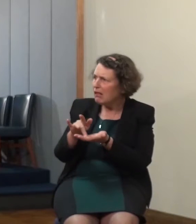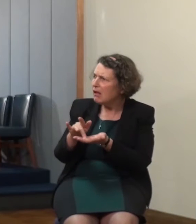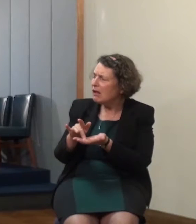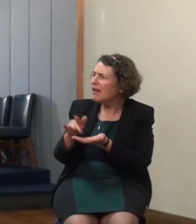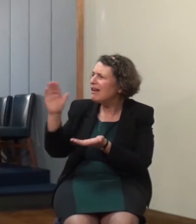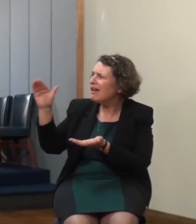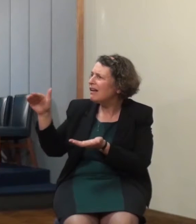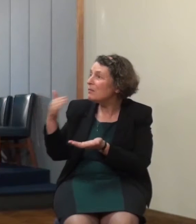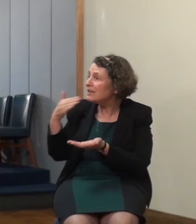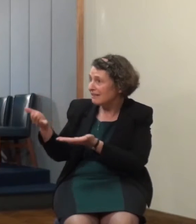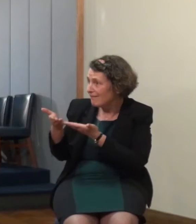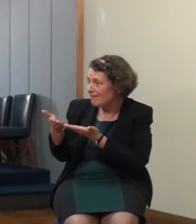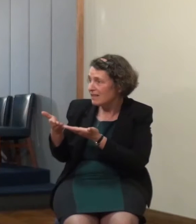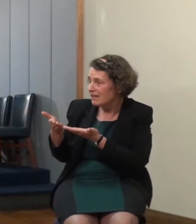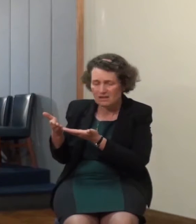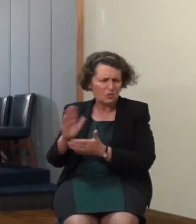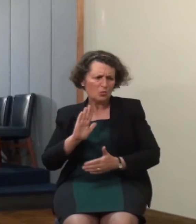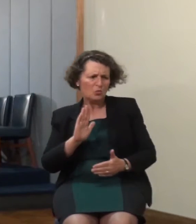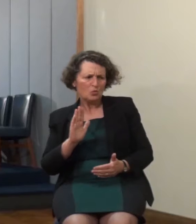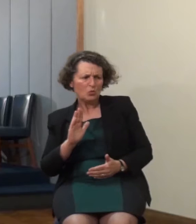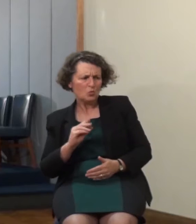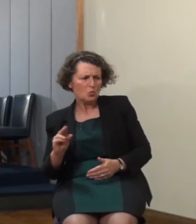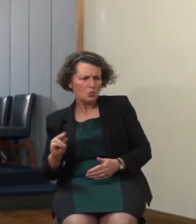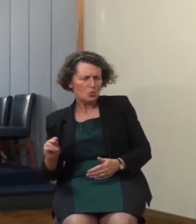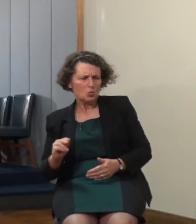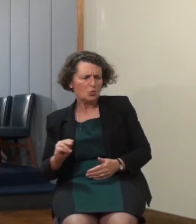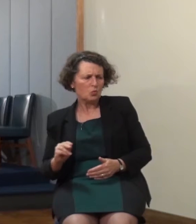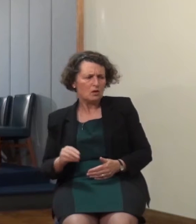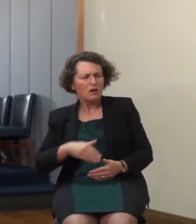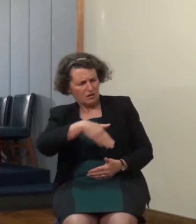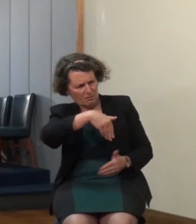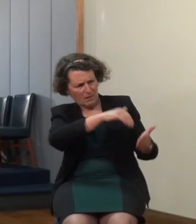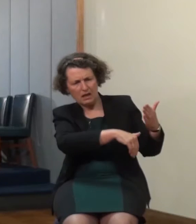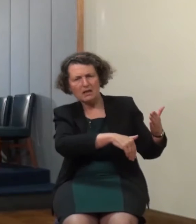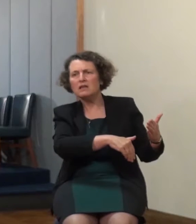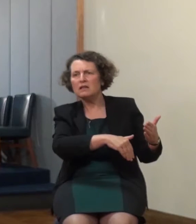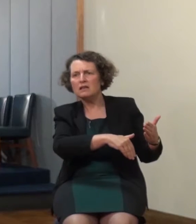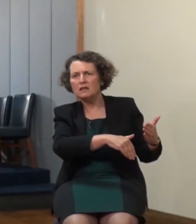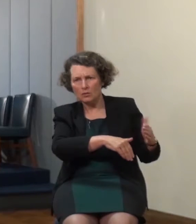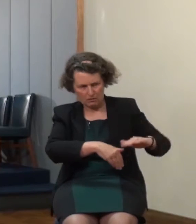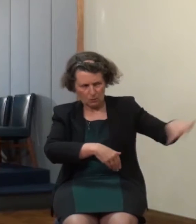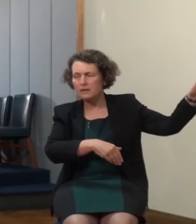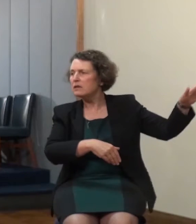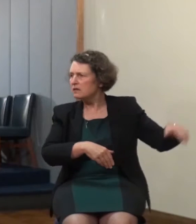to buy even late into the evening the groom came and they were